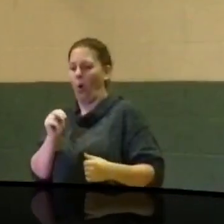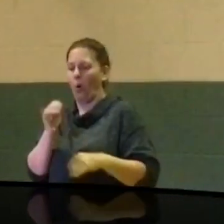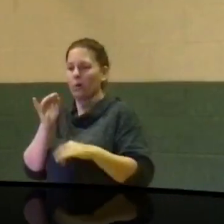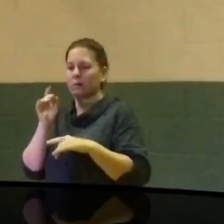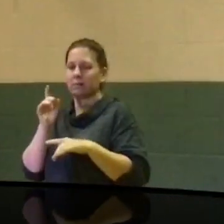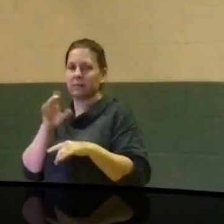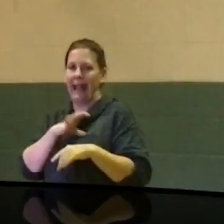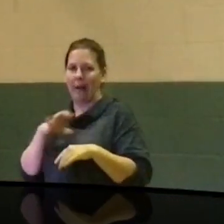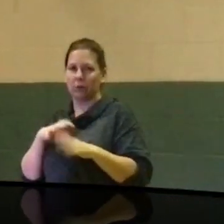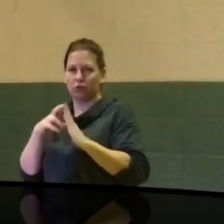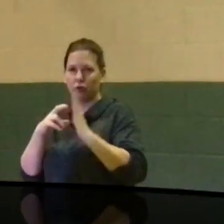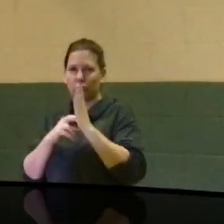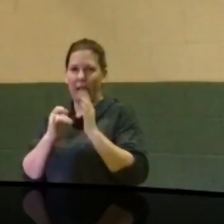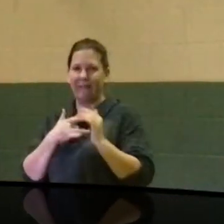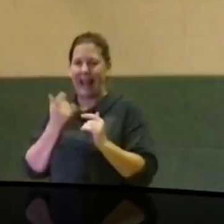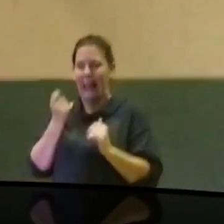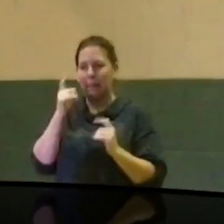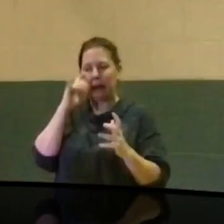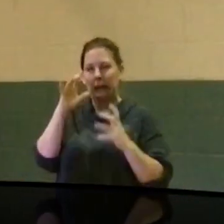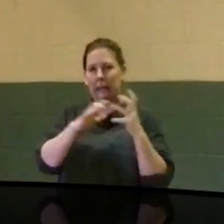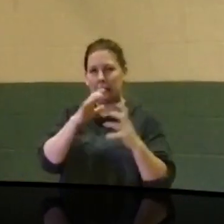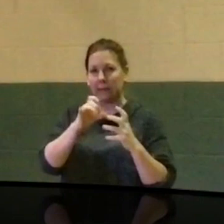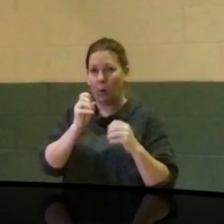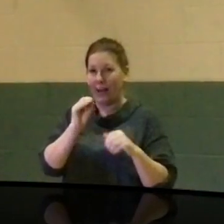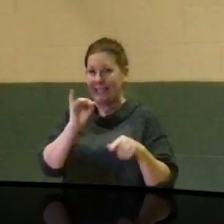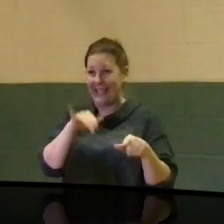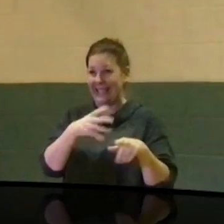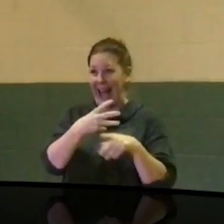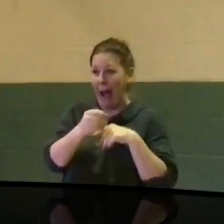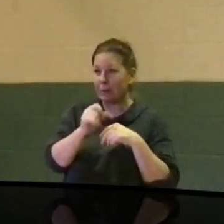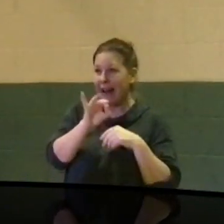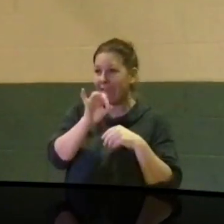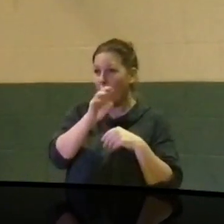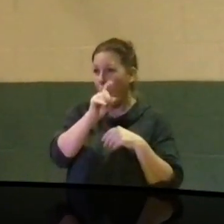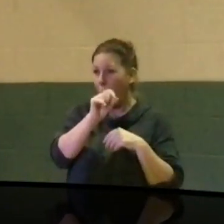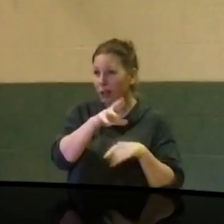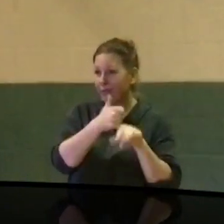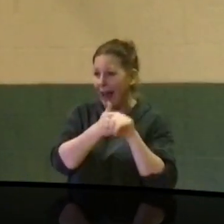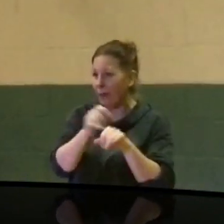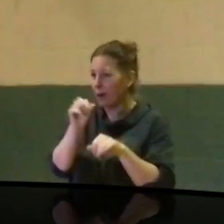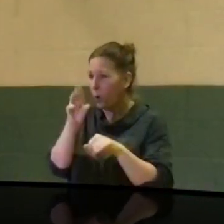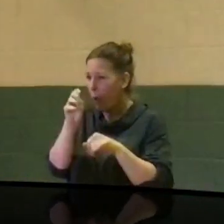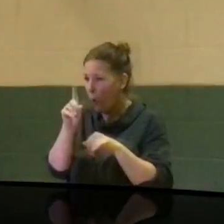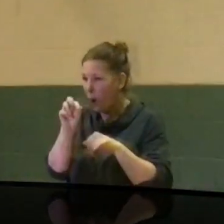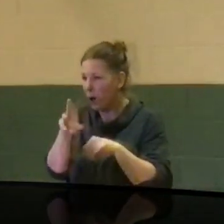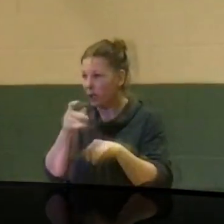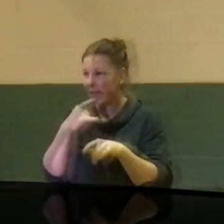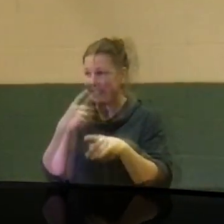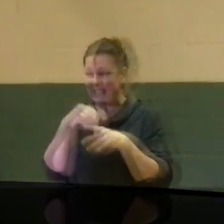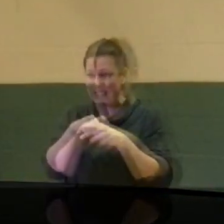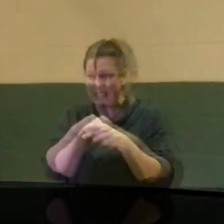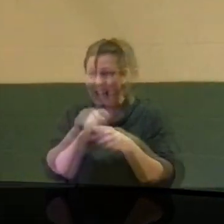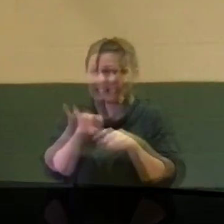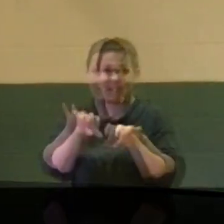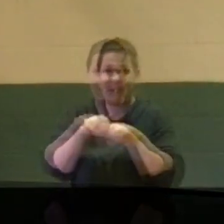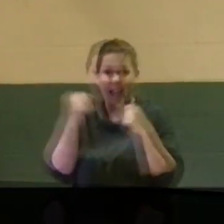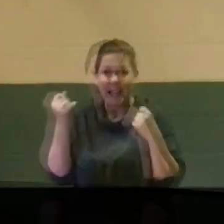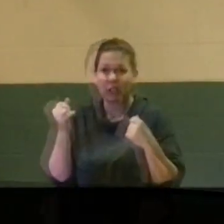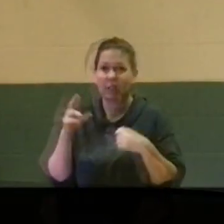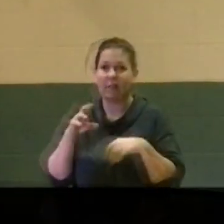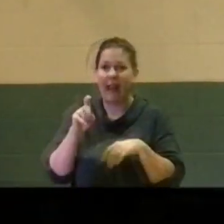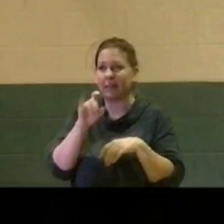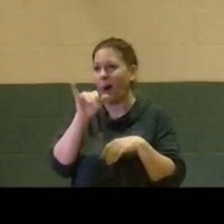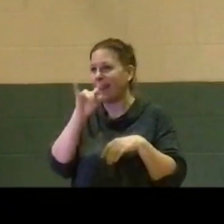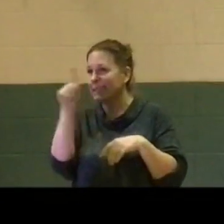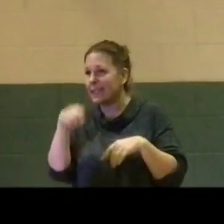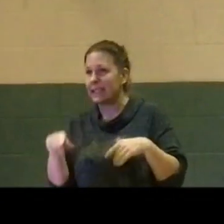muddies the water as to, is this out of order? Is this not out of order? What's going on? Is this within our purview? Is this a violation X, Y, and Z? And